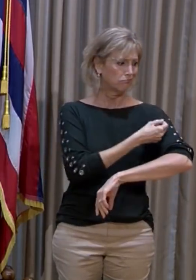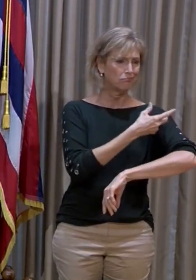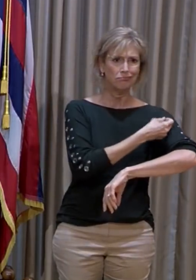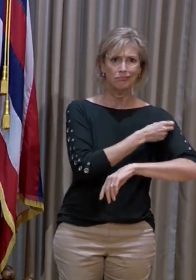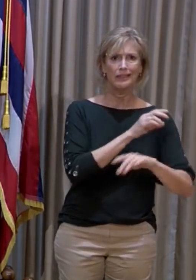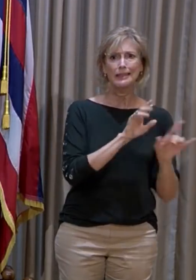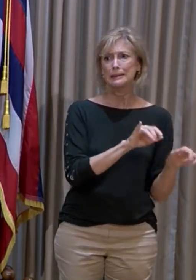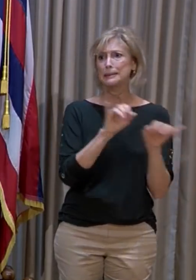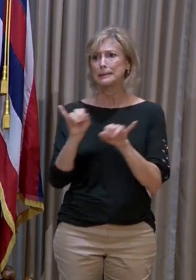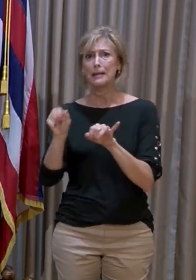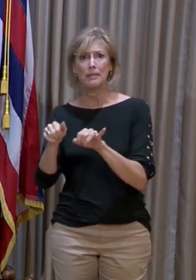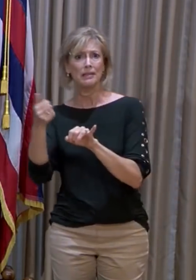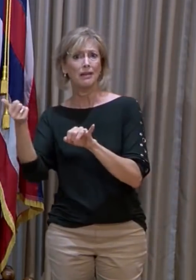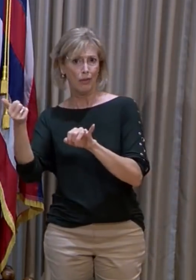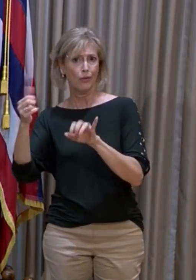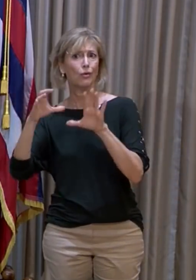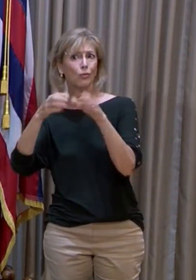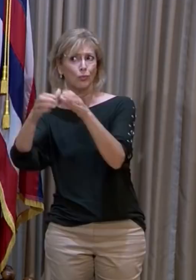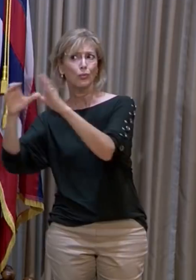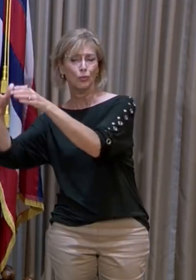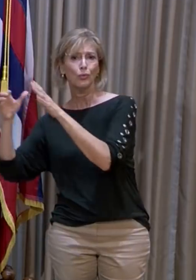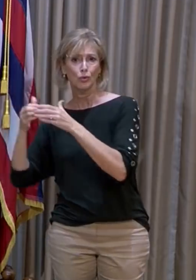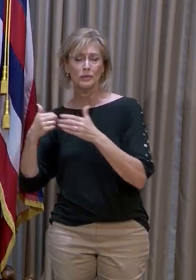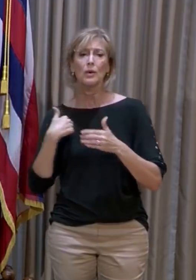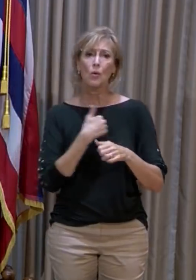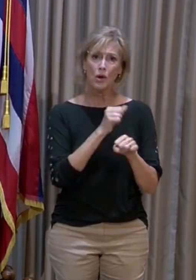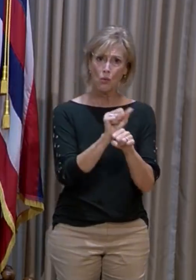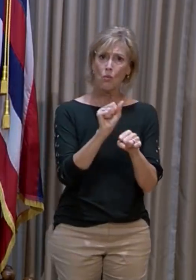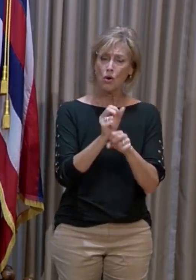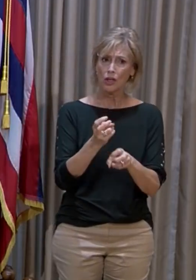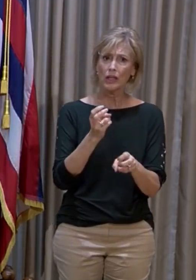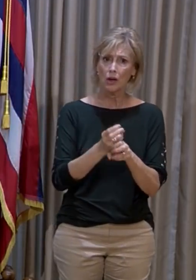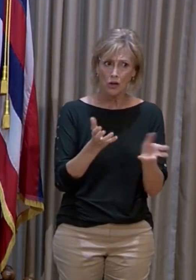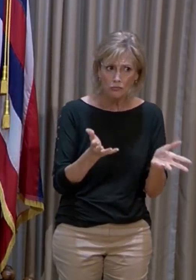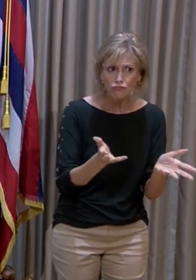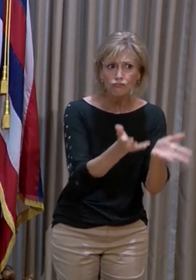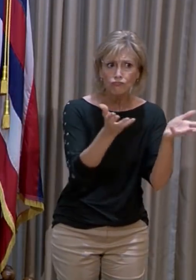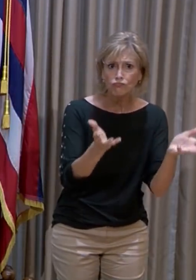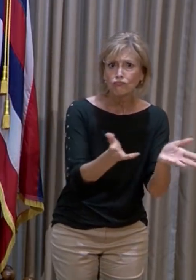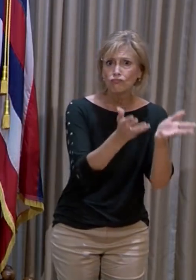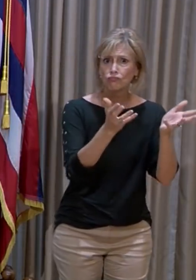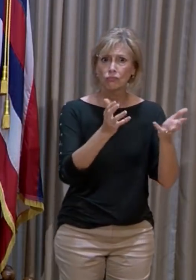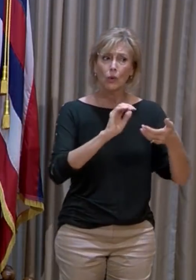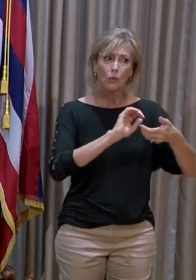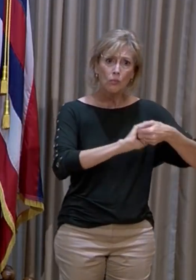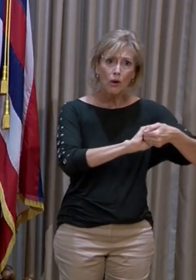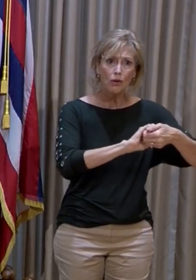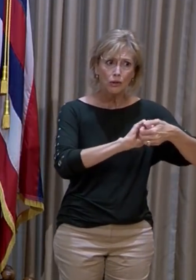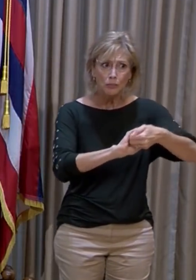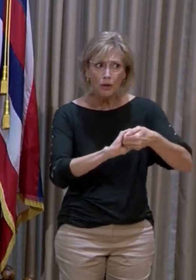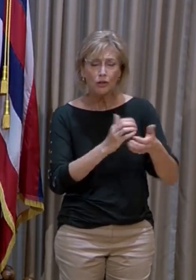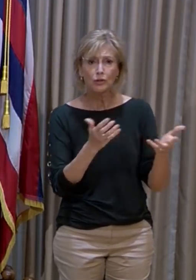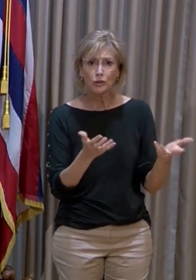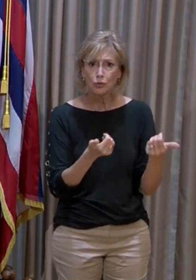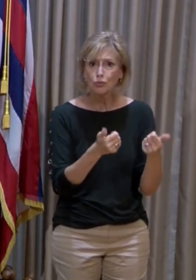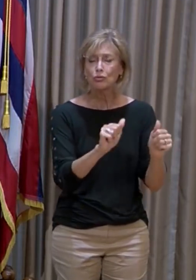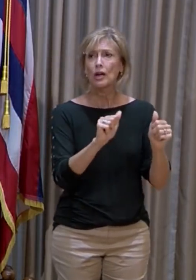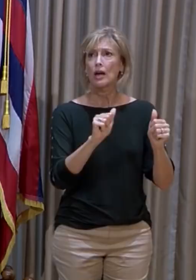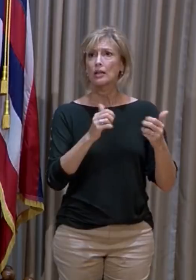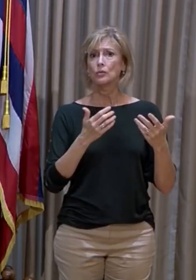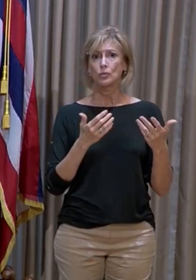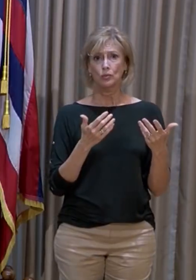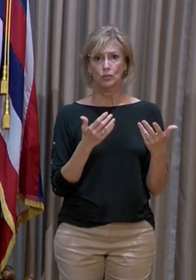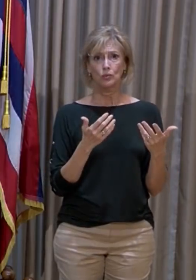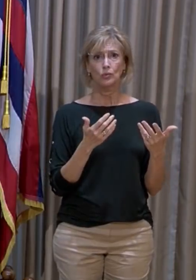others in our community. And we are working very hard with community based partners to try to